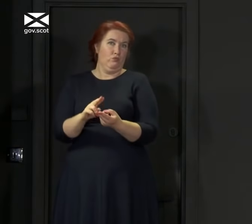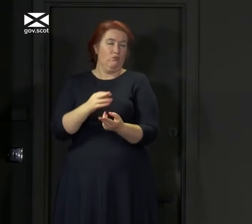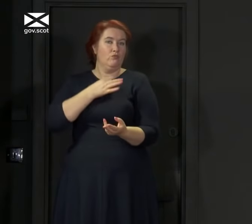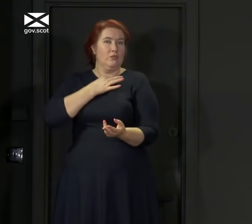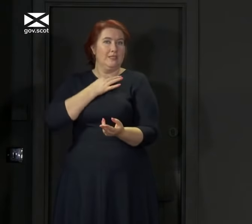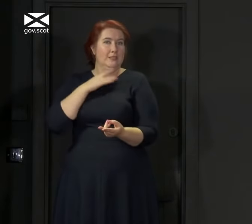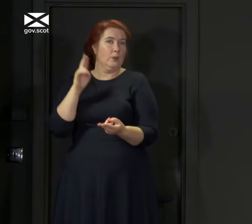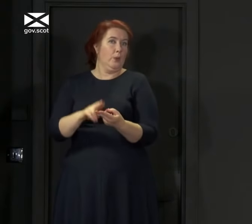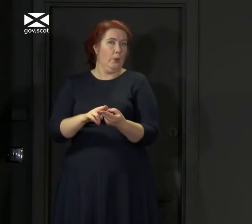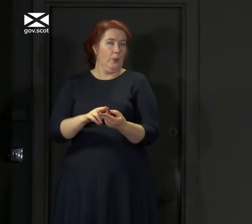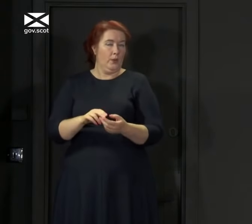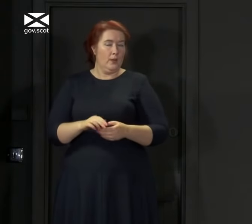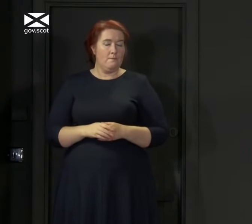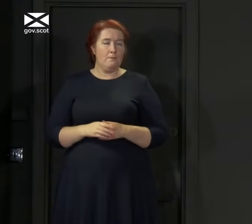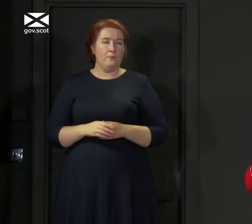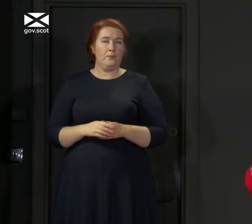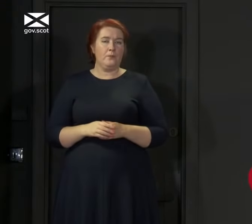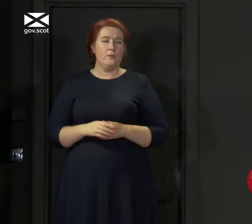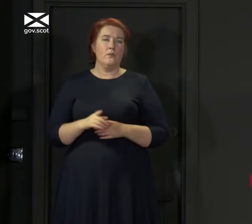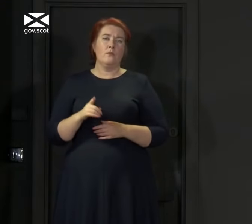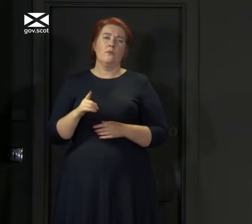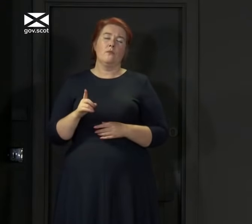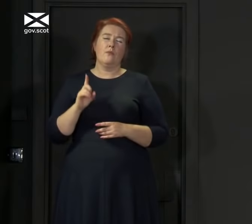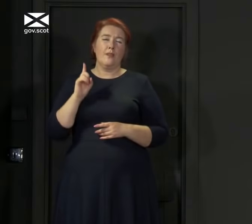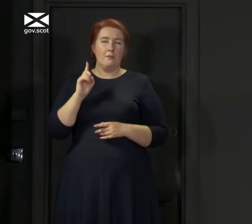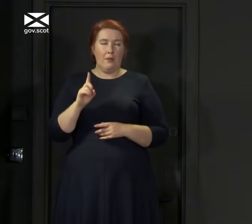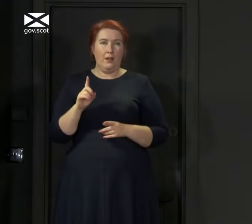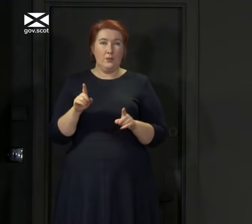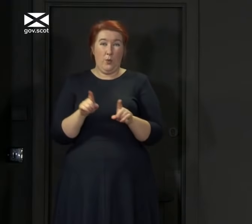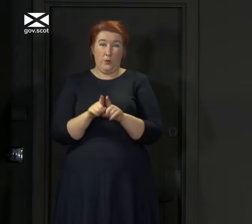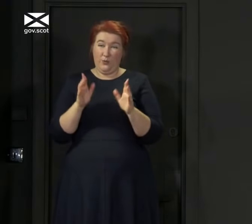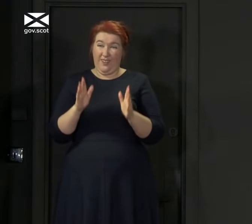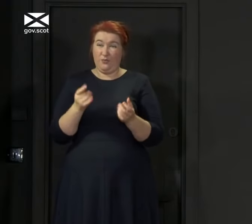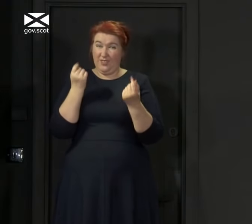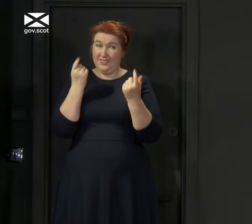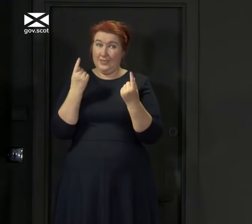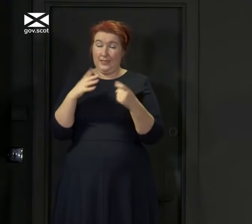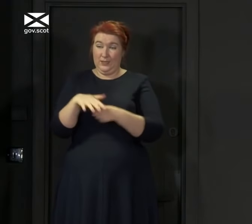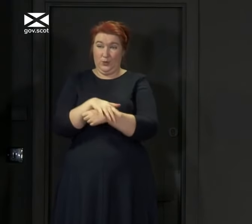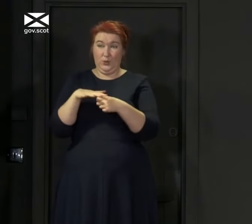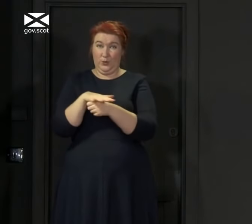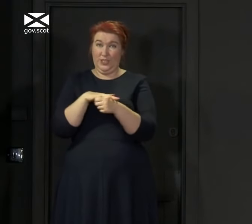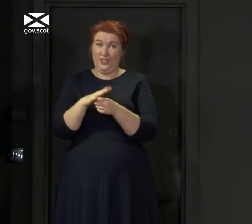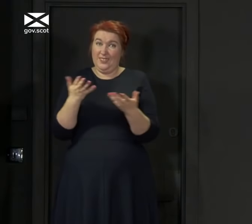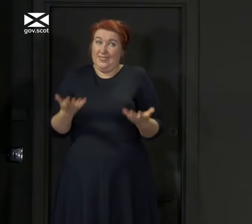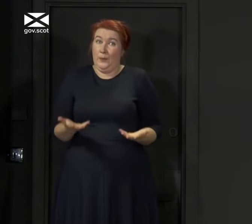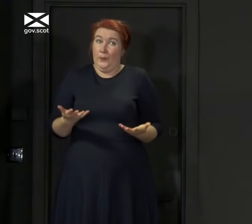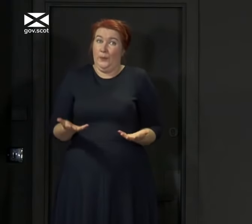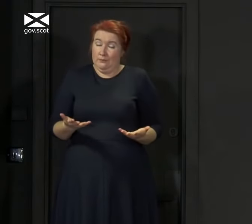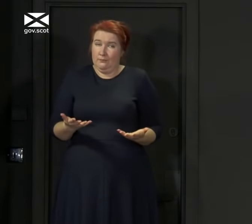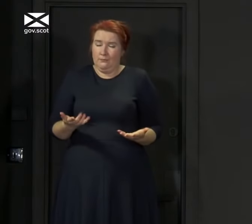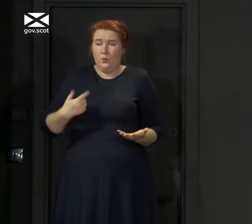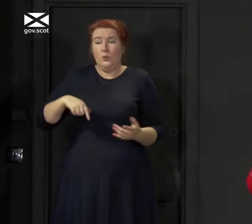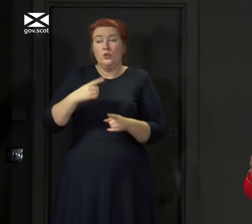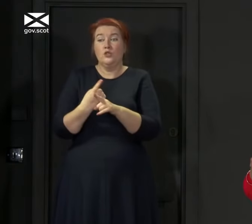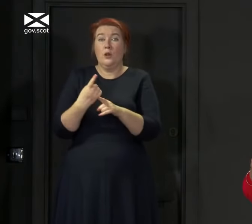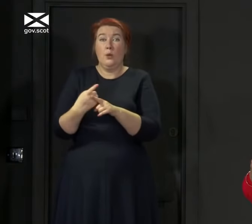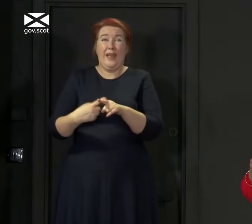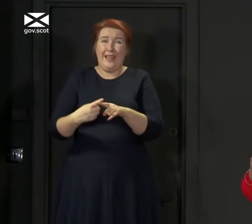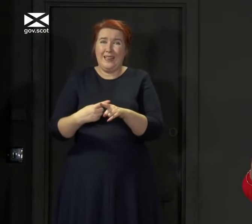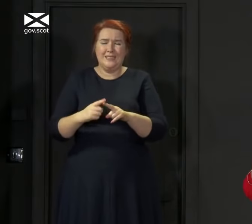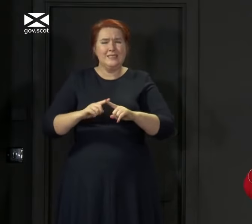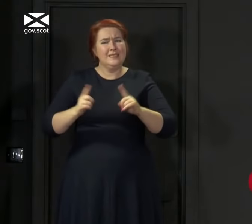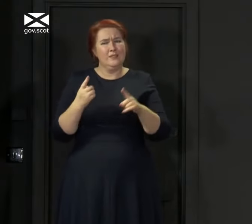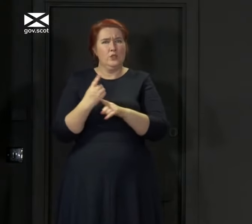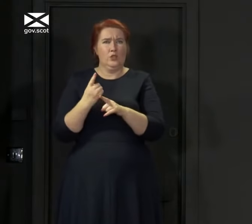But we equally have to recognise the context in which we're operating, which when we're talking about England is different to when we're